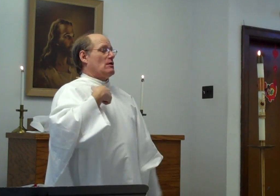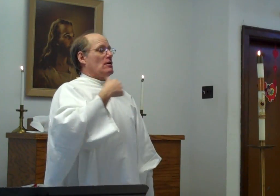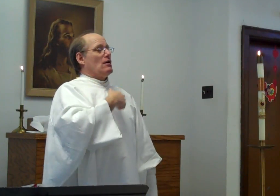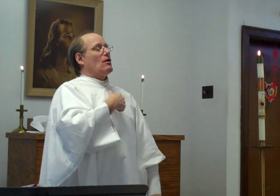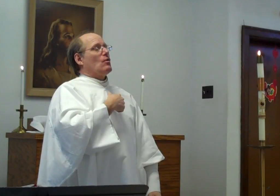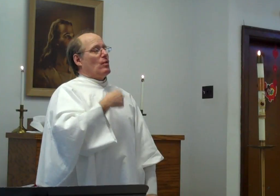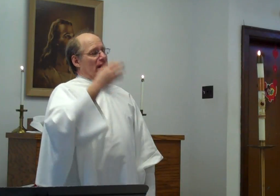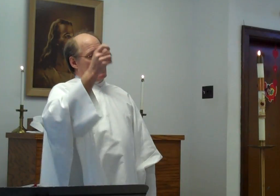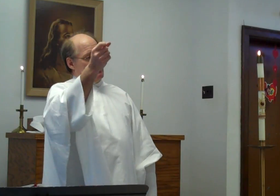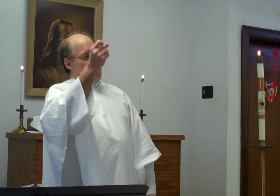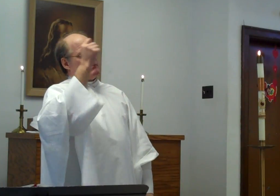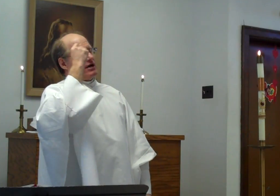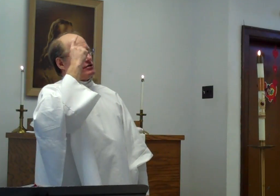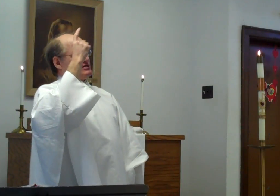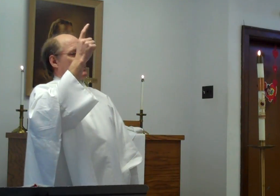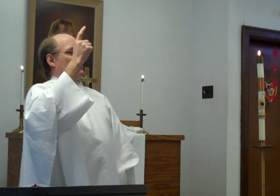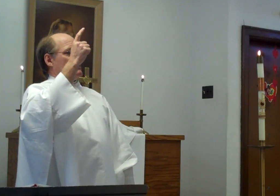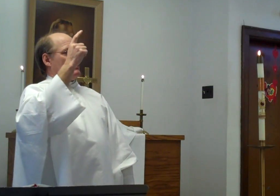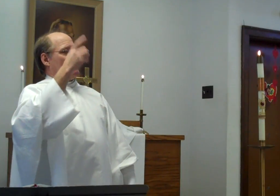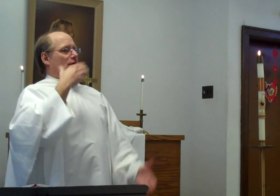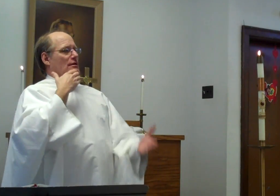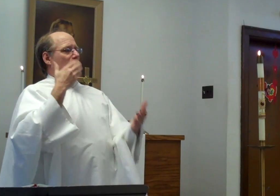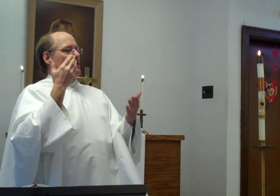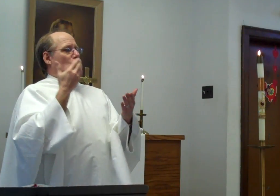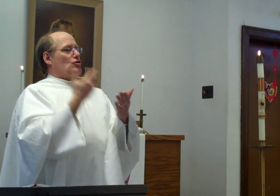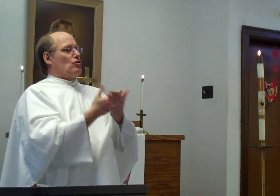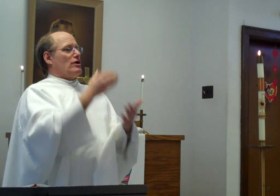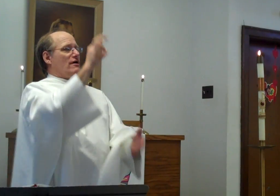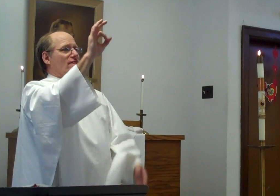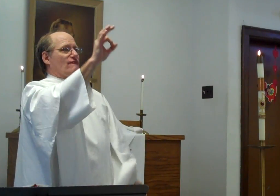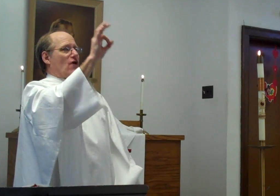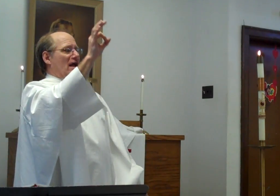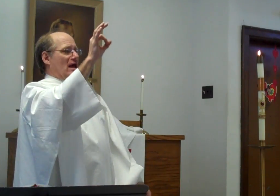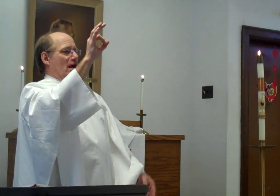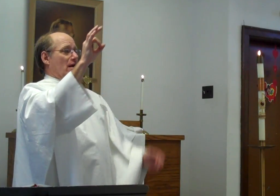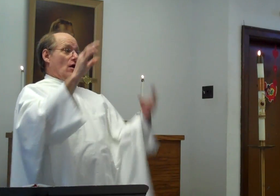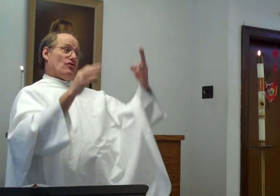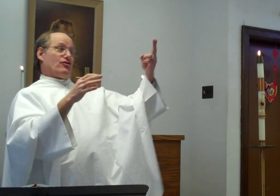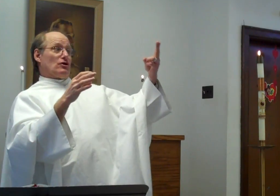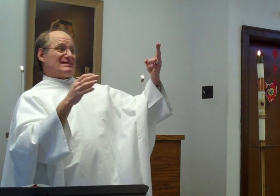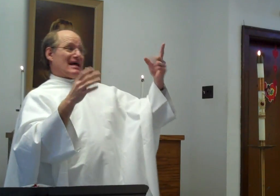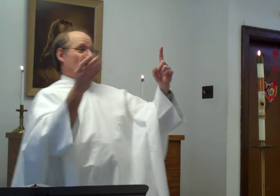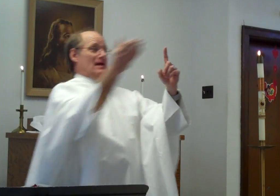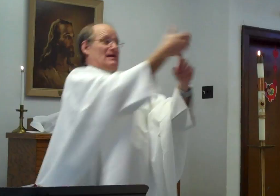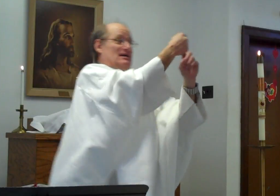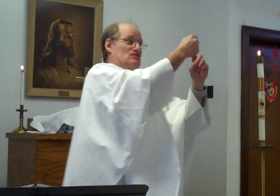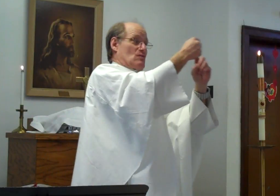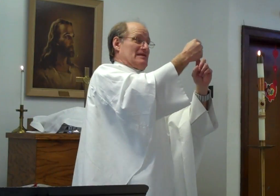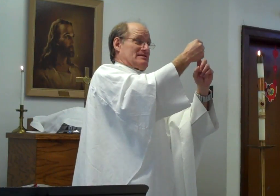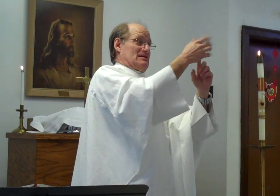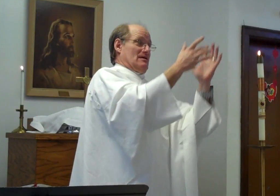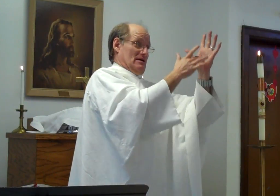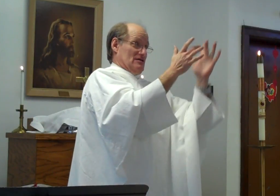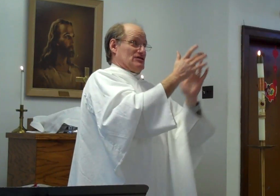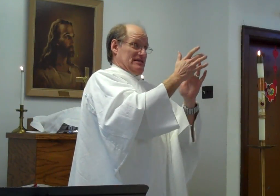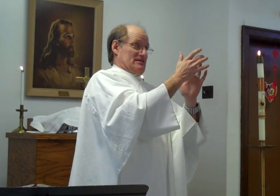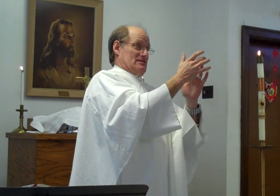we understand. Good Friday, Thursday, is arrested, Jesus.